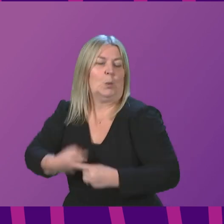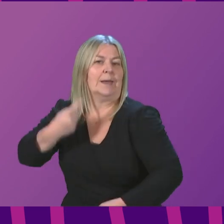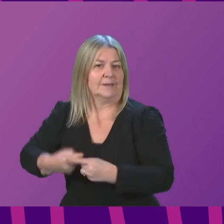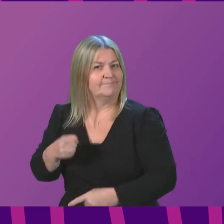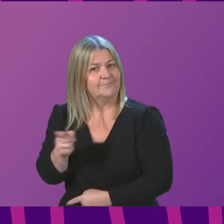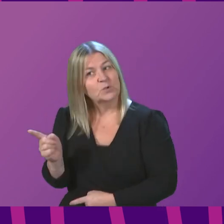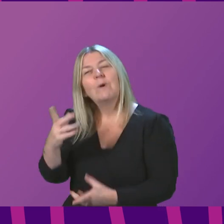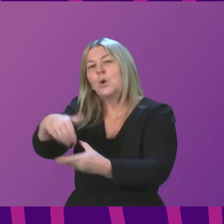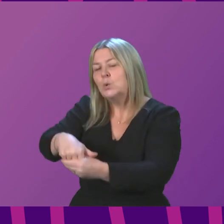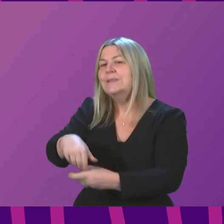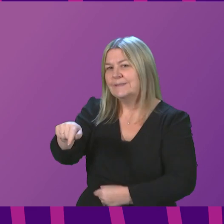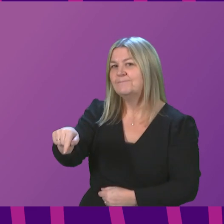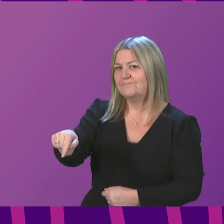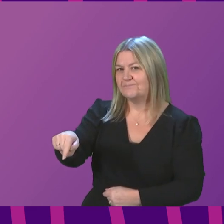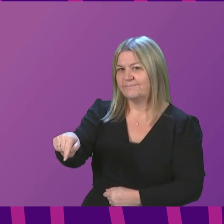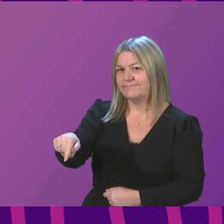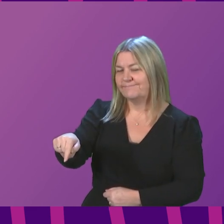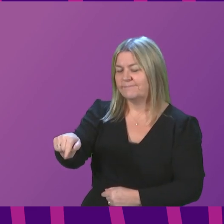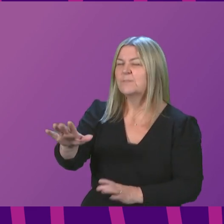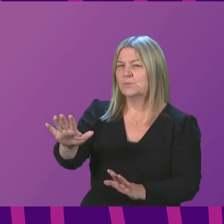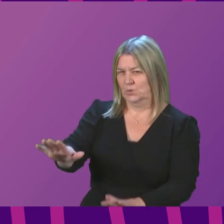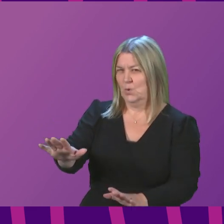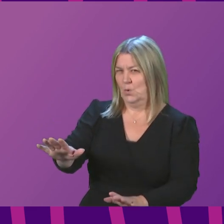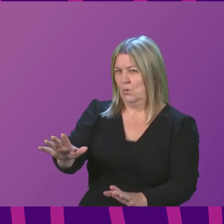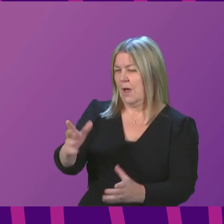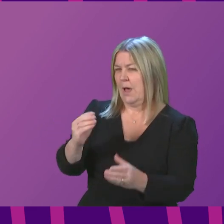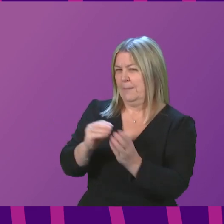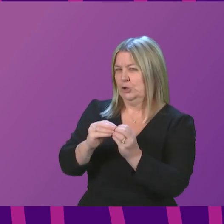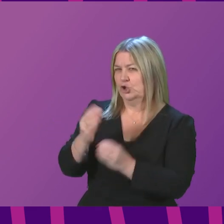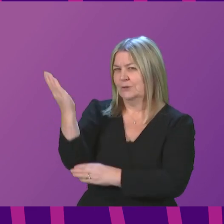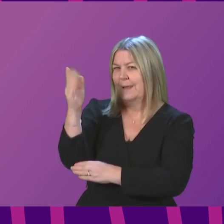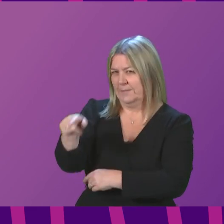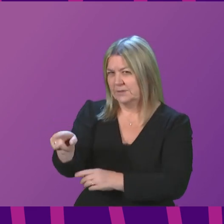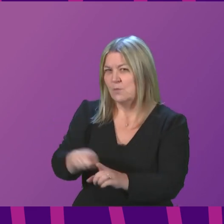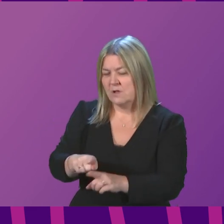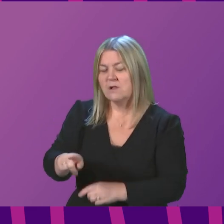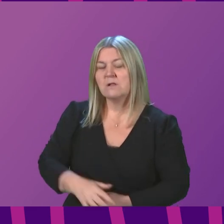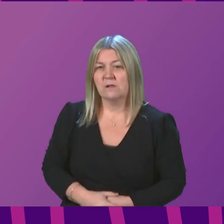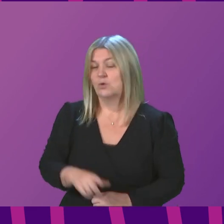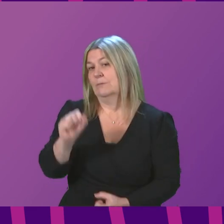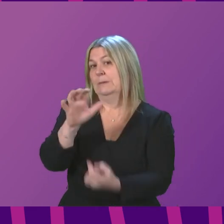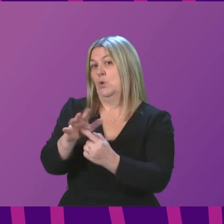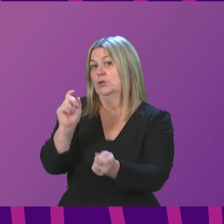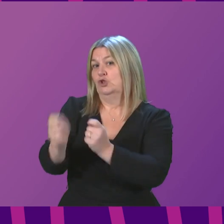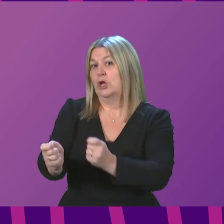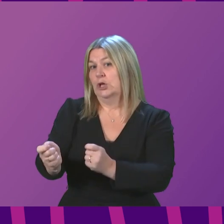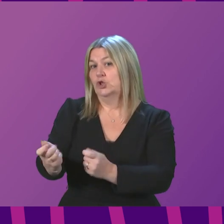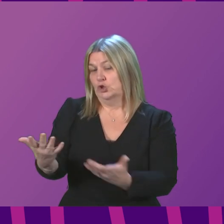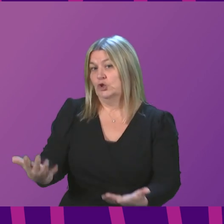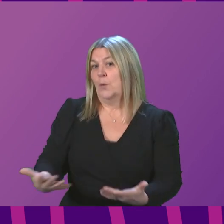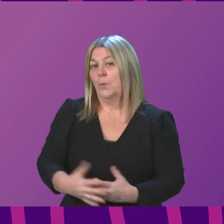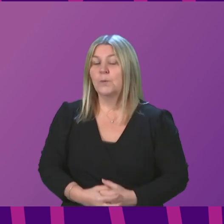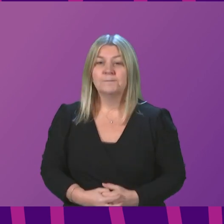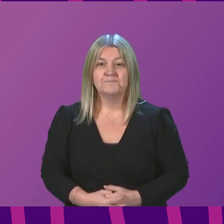in order then to not lose out on access to treatment. That is one of the important changes that I covered in the statement earlier.